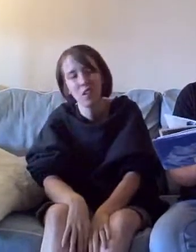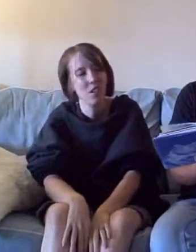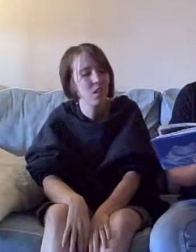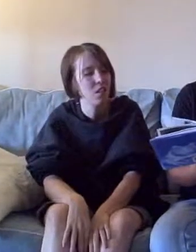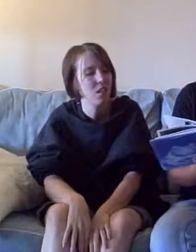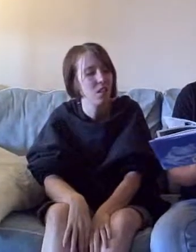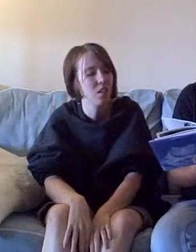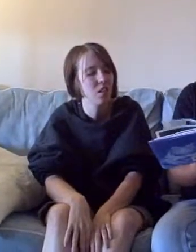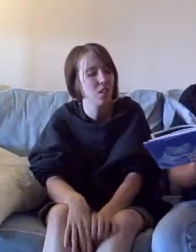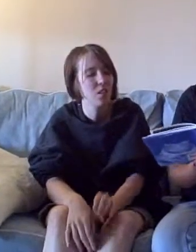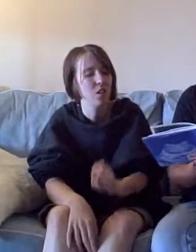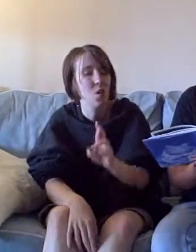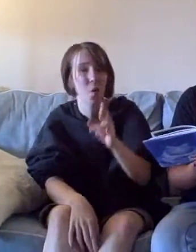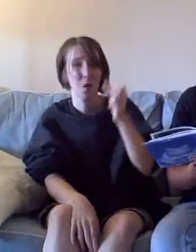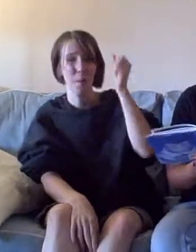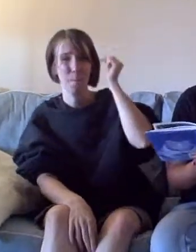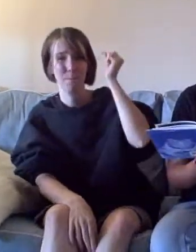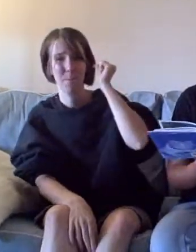Or a slit disc.